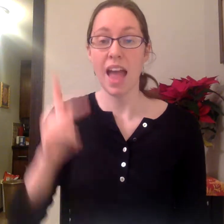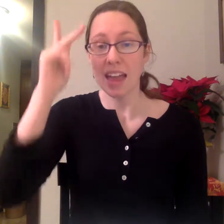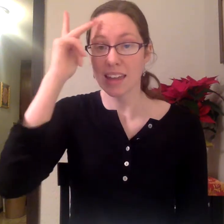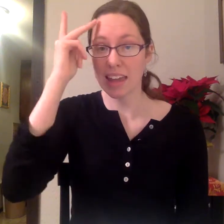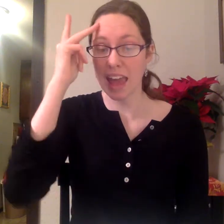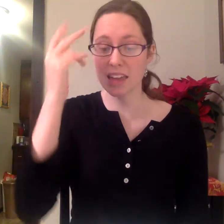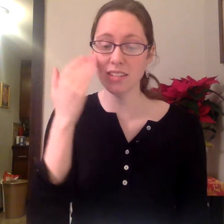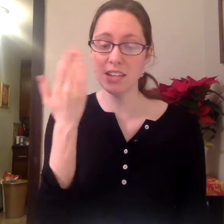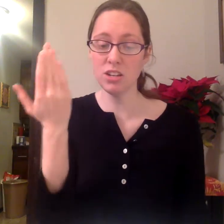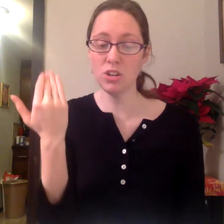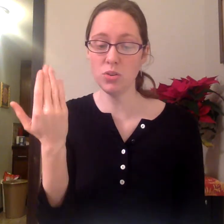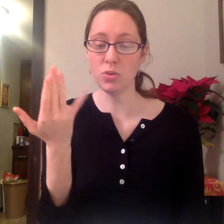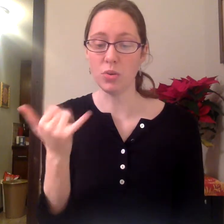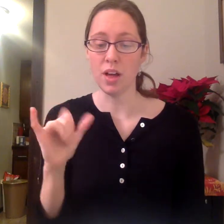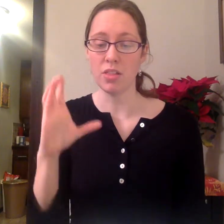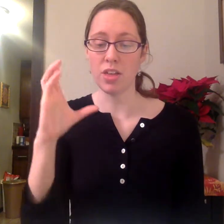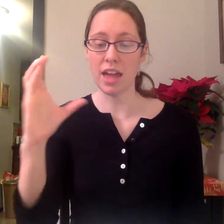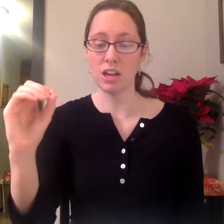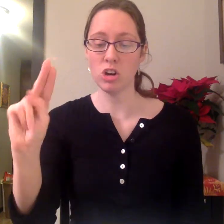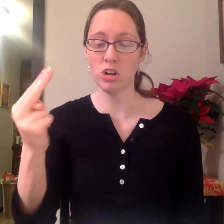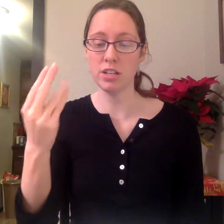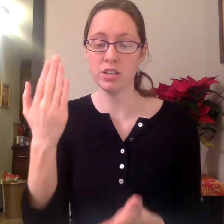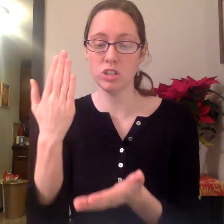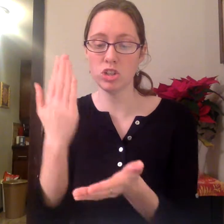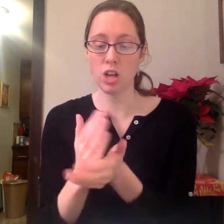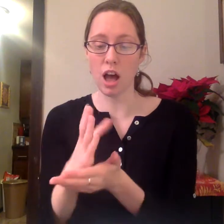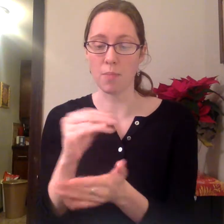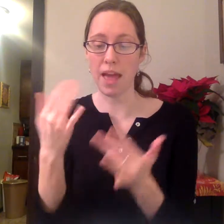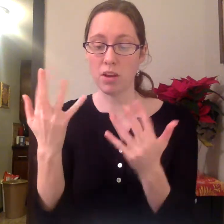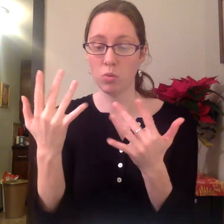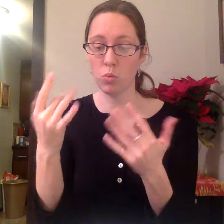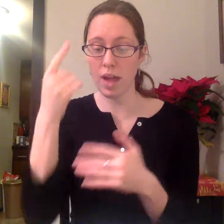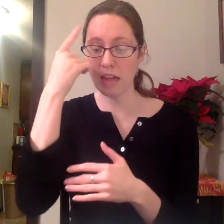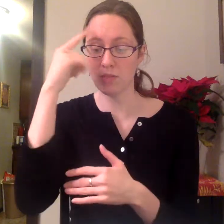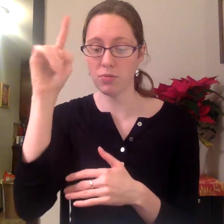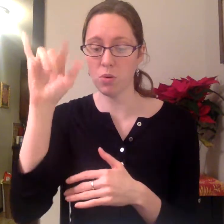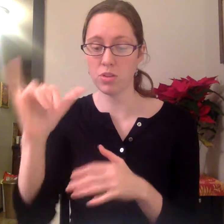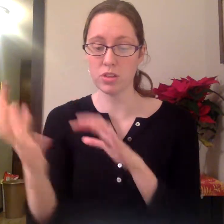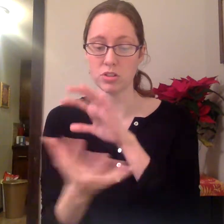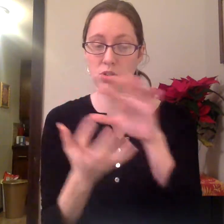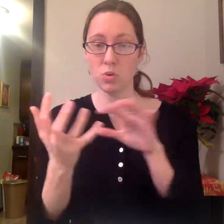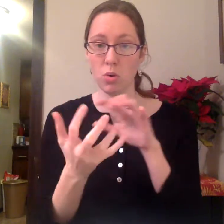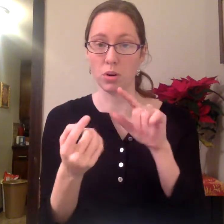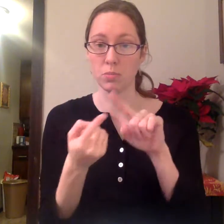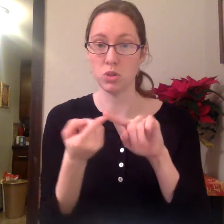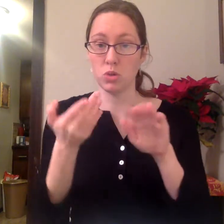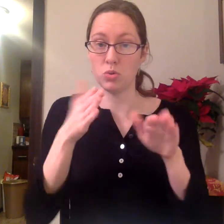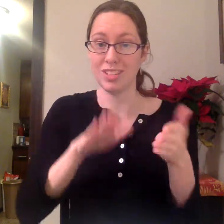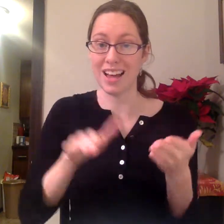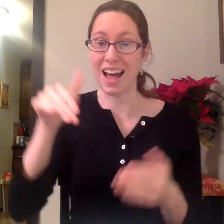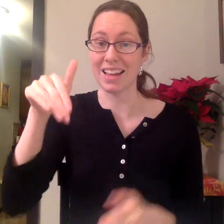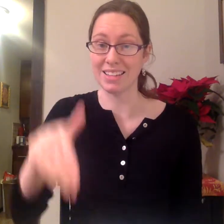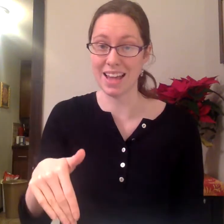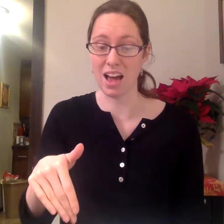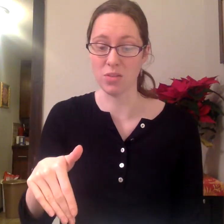Kaysen knew they couldn't stop and wait for the storm to die down.